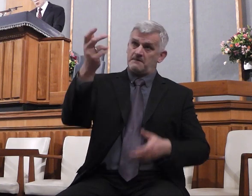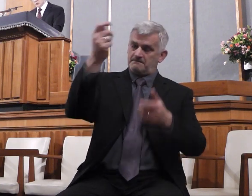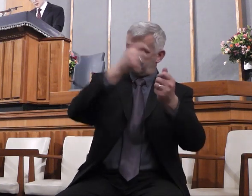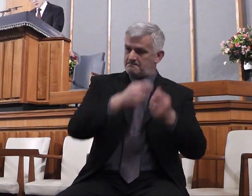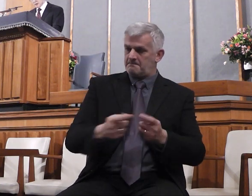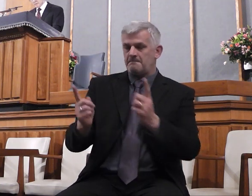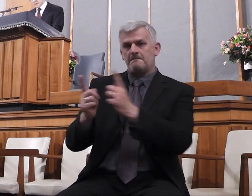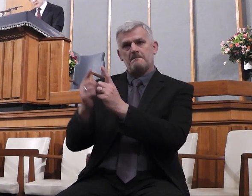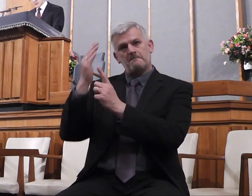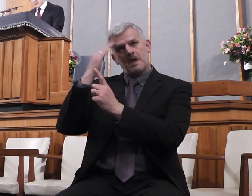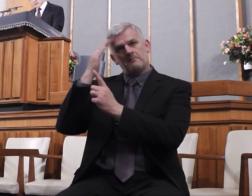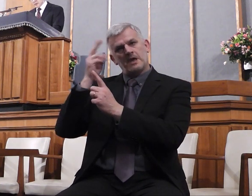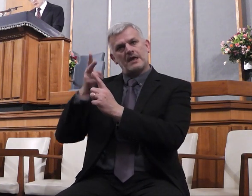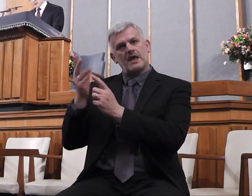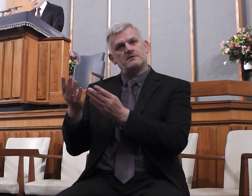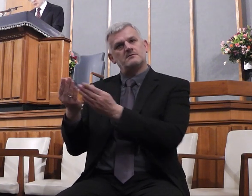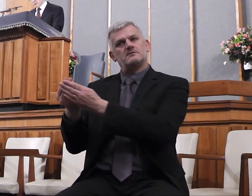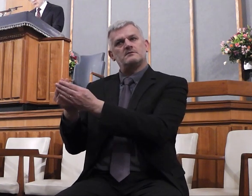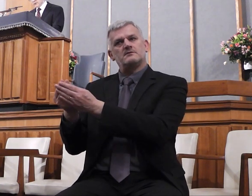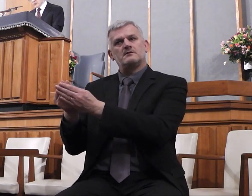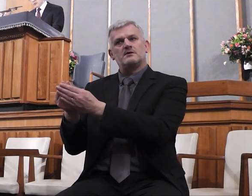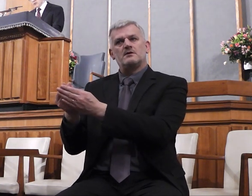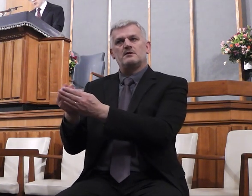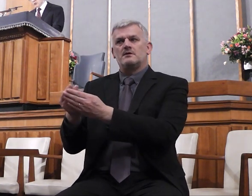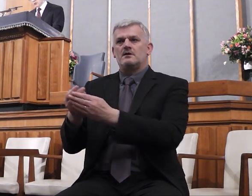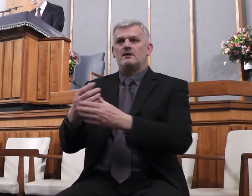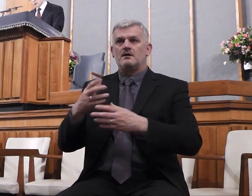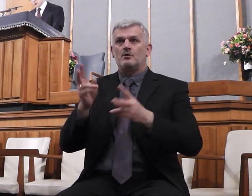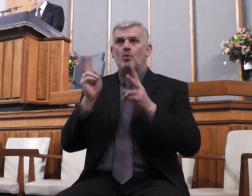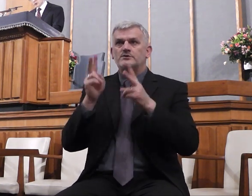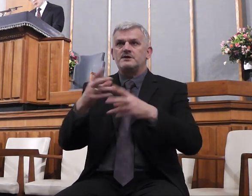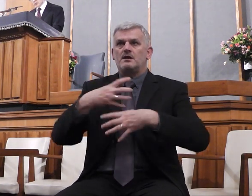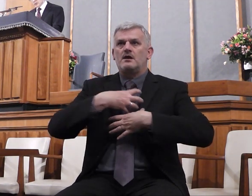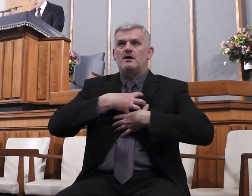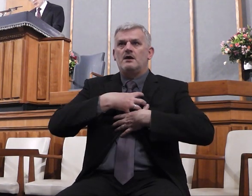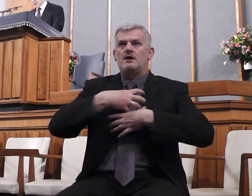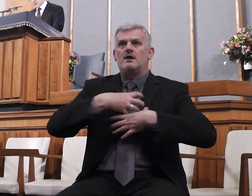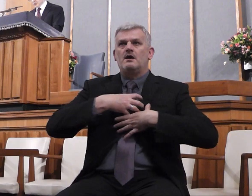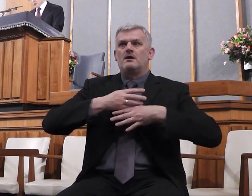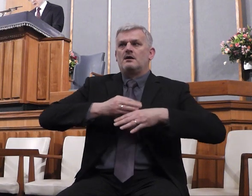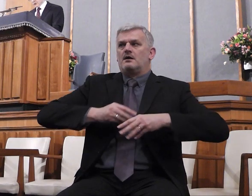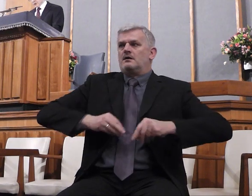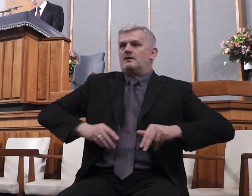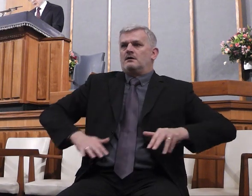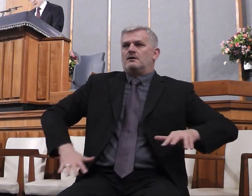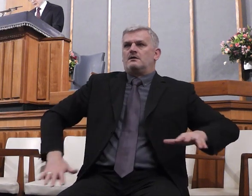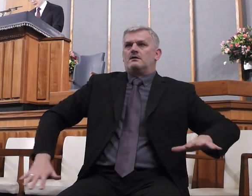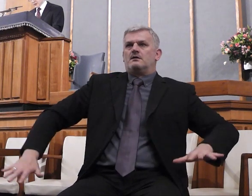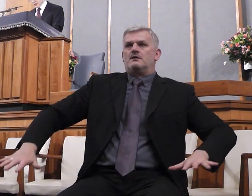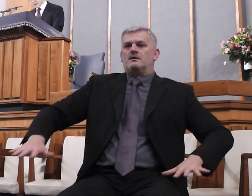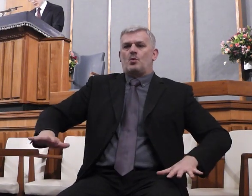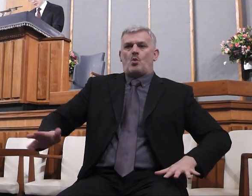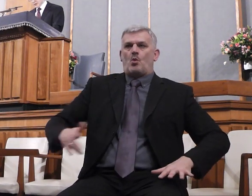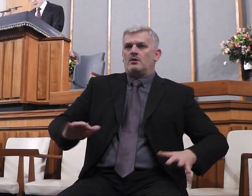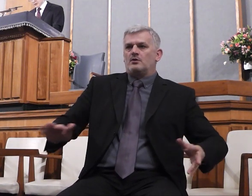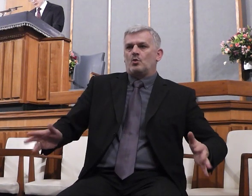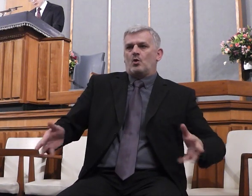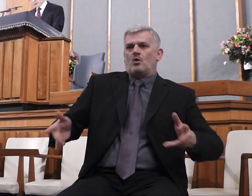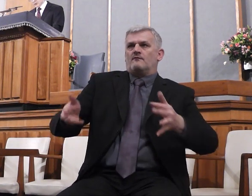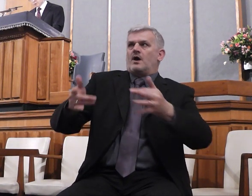his mother. And there came a fear on all, and they glorified God, saying, That a great